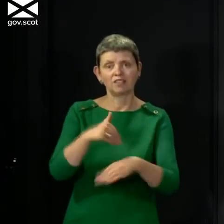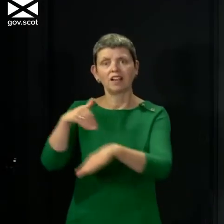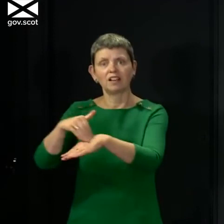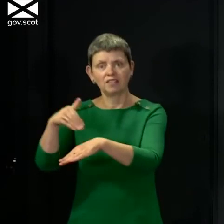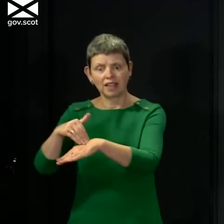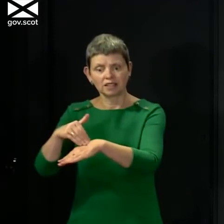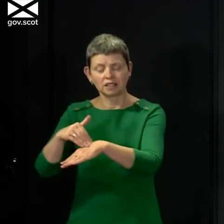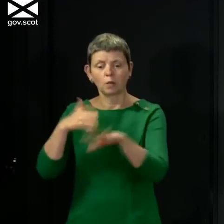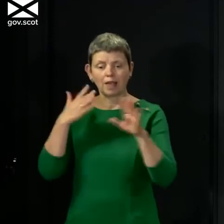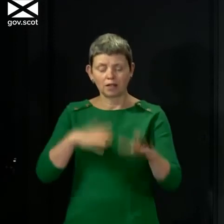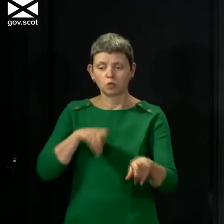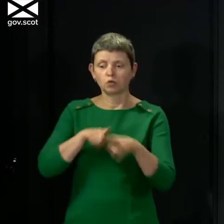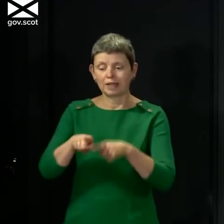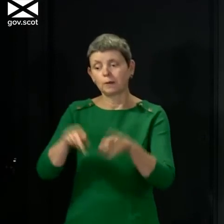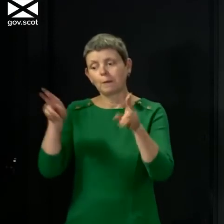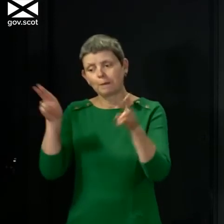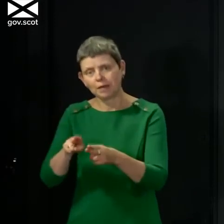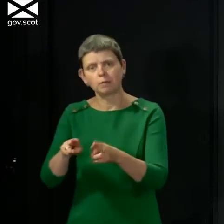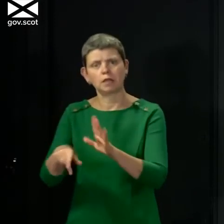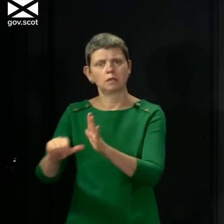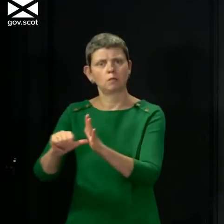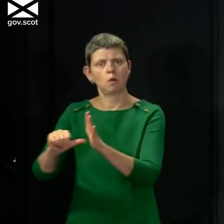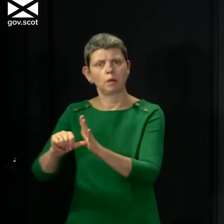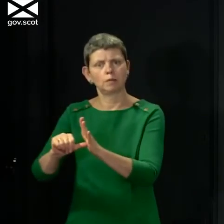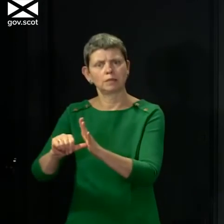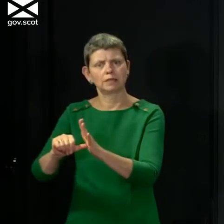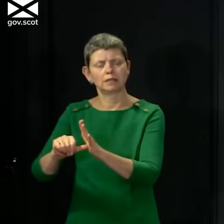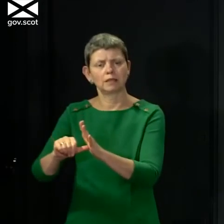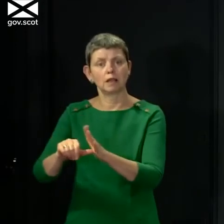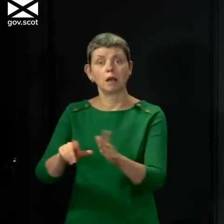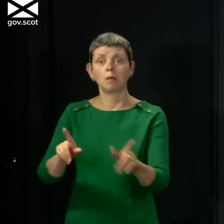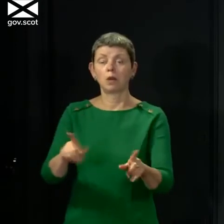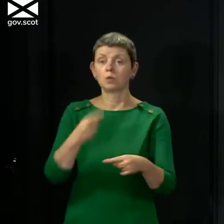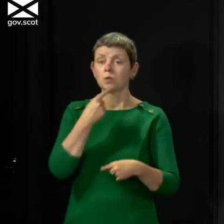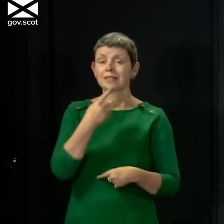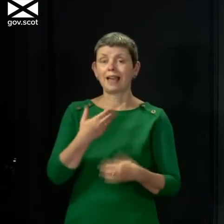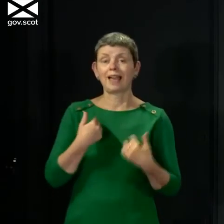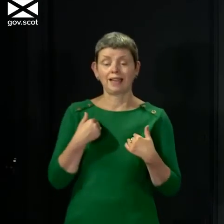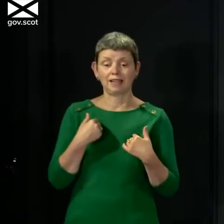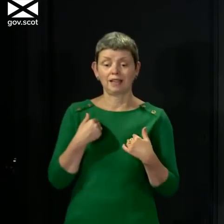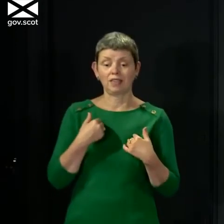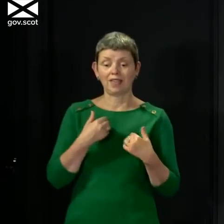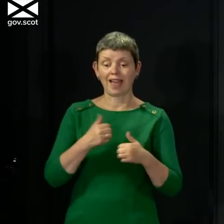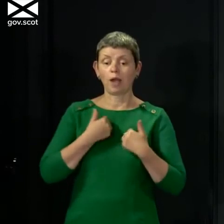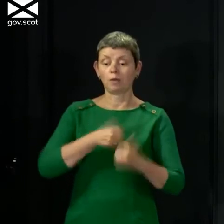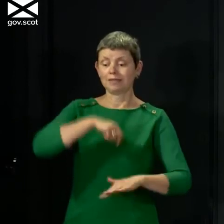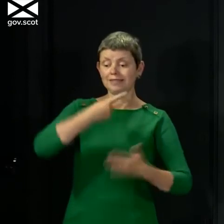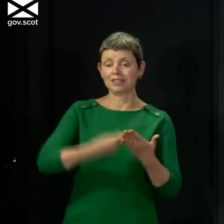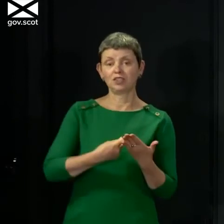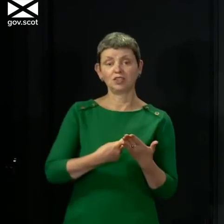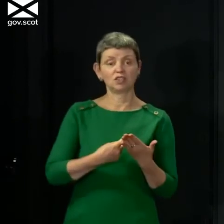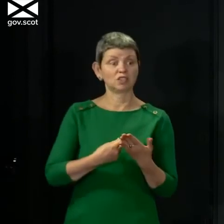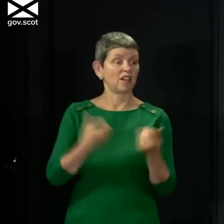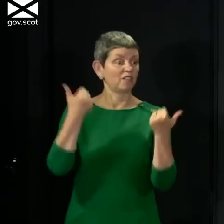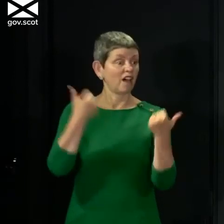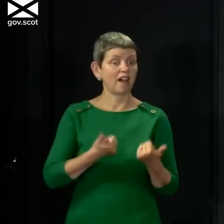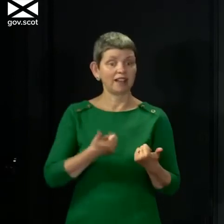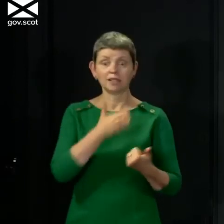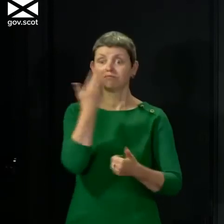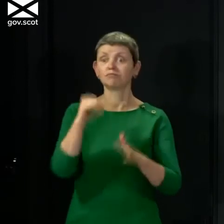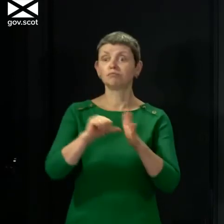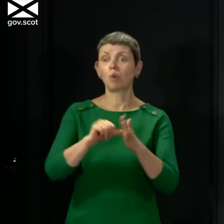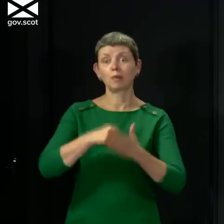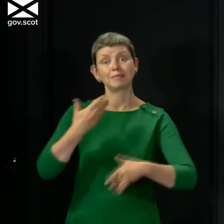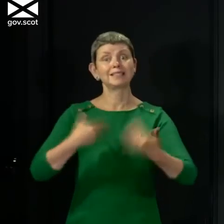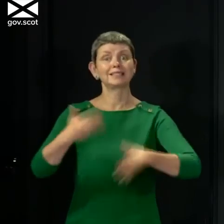to mitigate and we will do that but for me to stand here and say there are no consequences to anything that we're doing it would be wrong and not